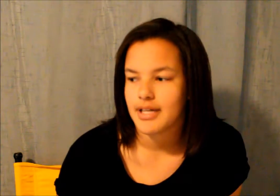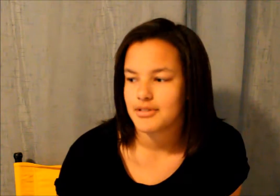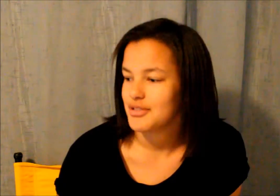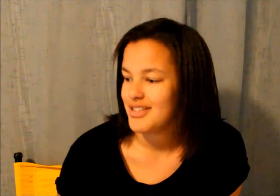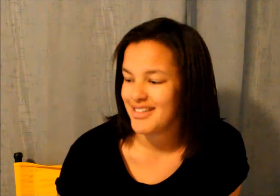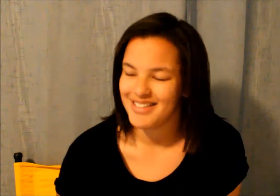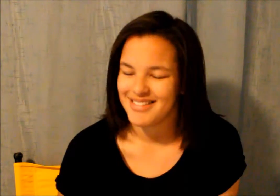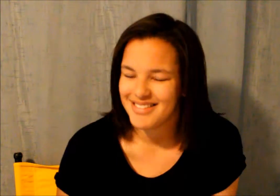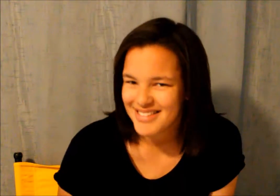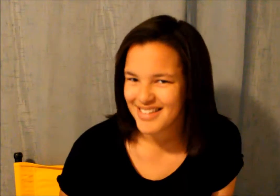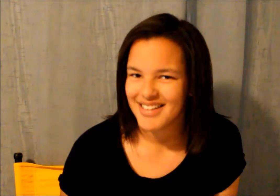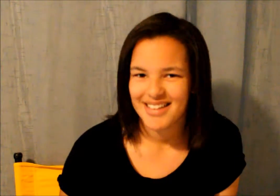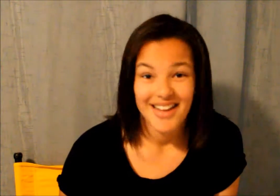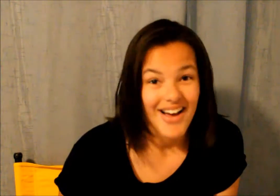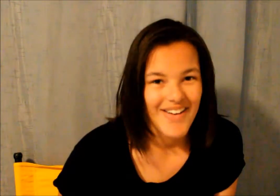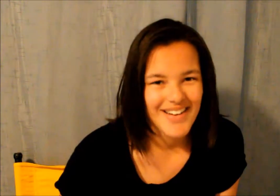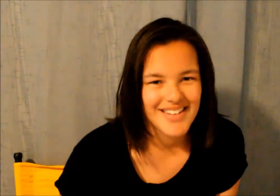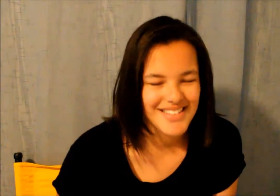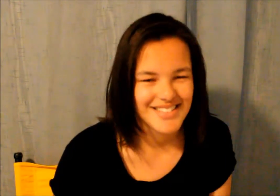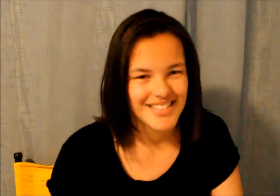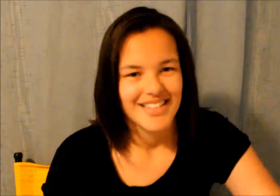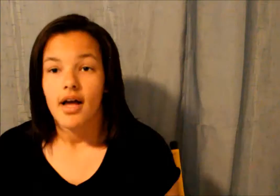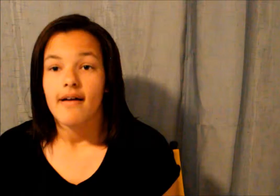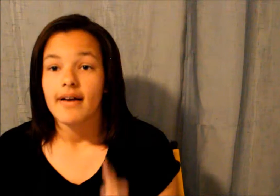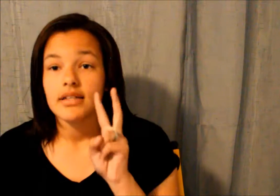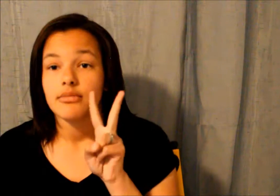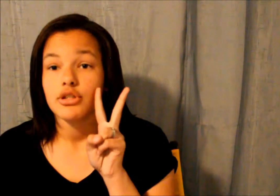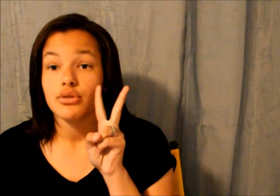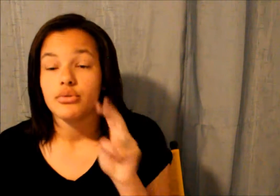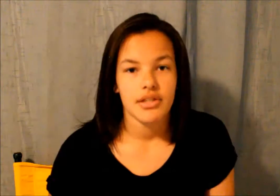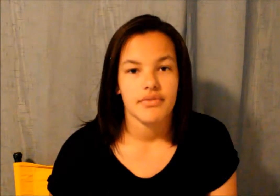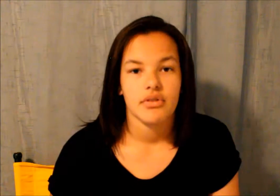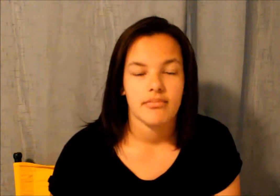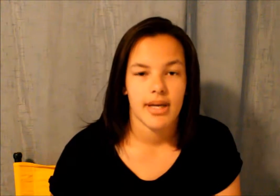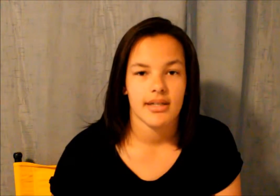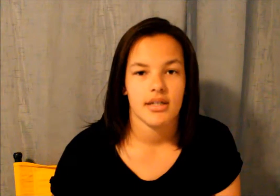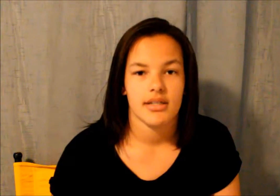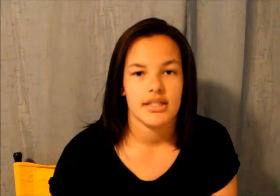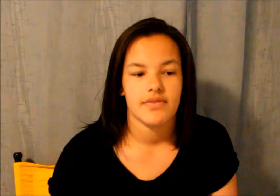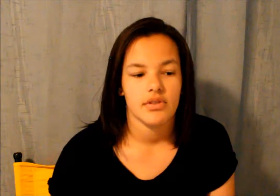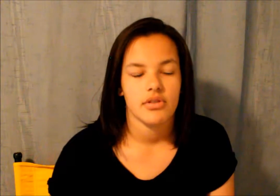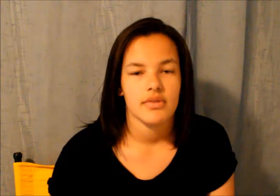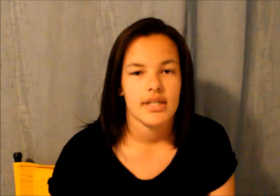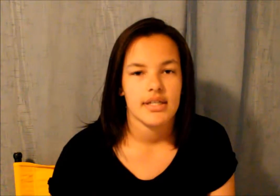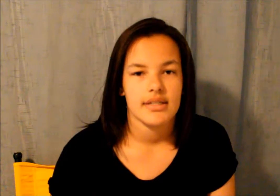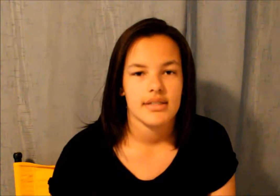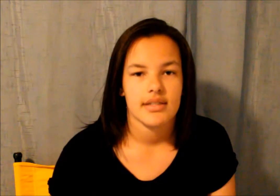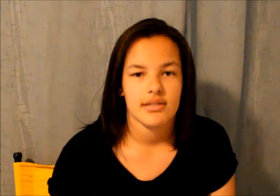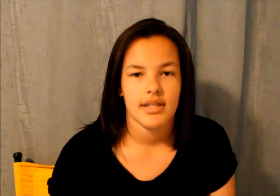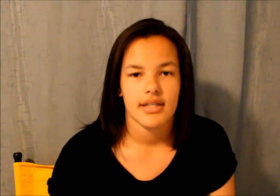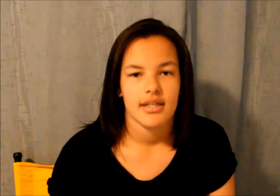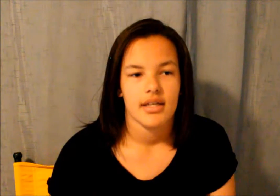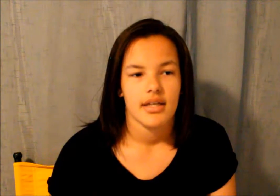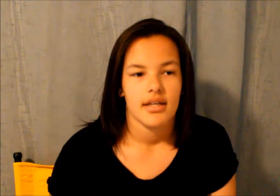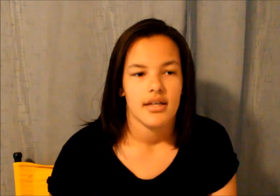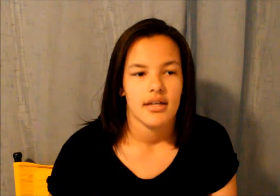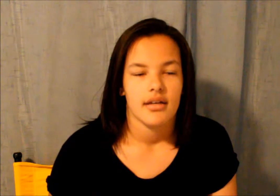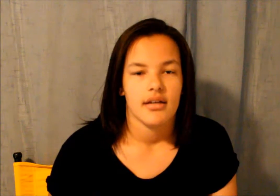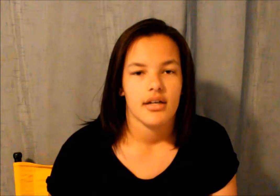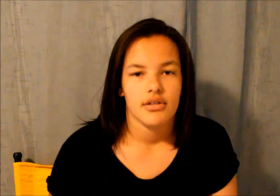actually like fact number two i love old mad con and if you don't know what that is it's like a